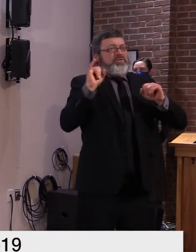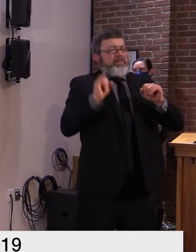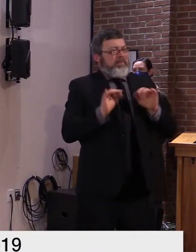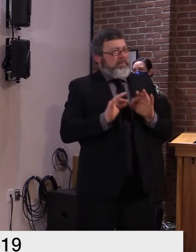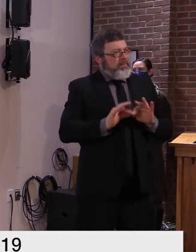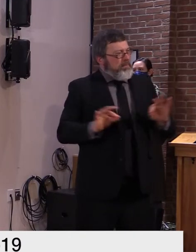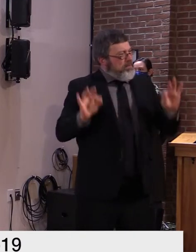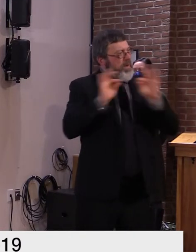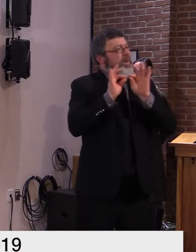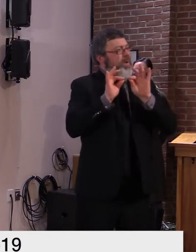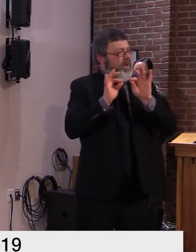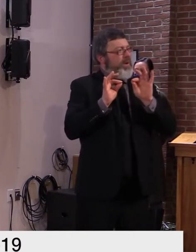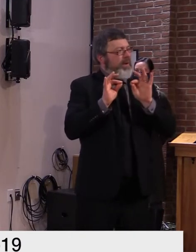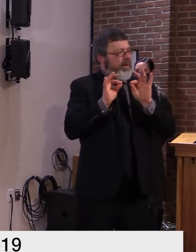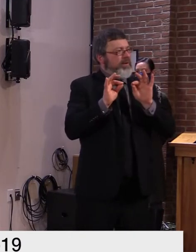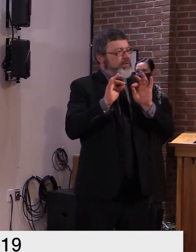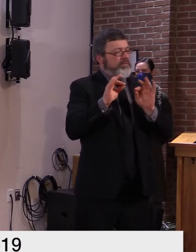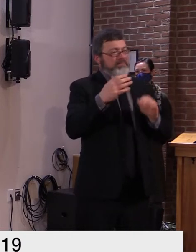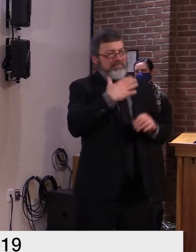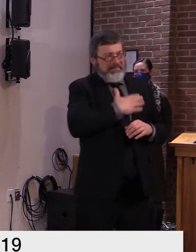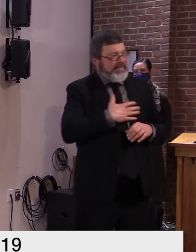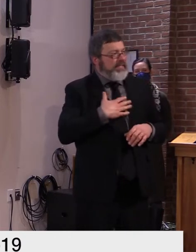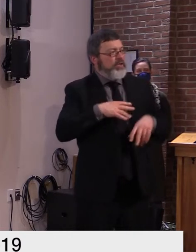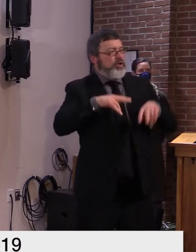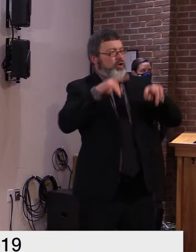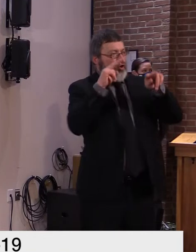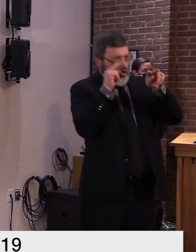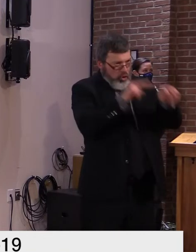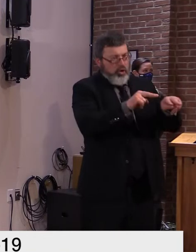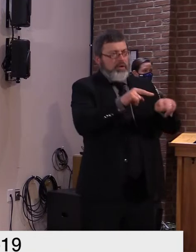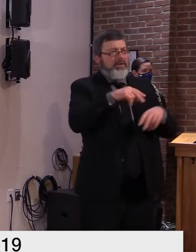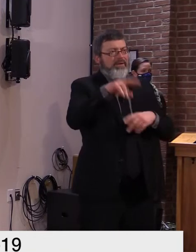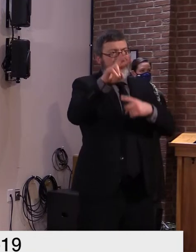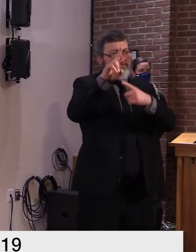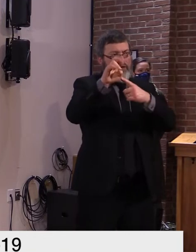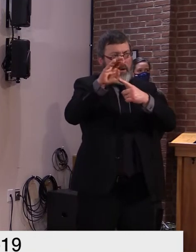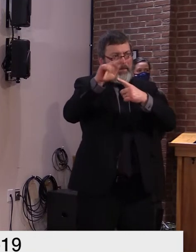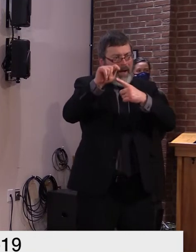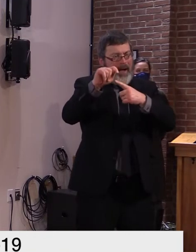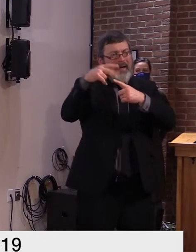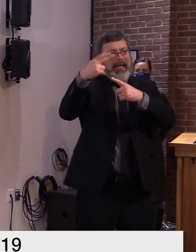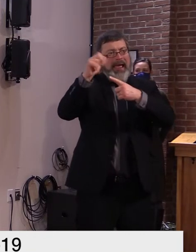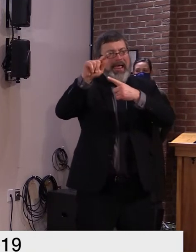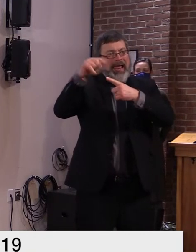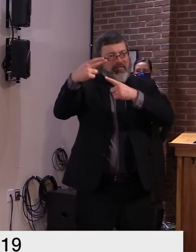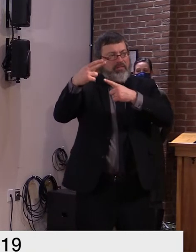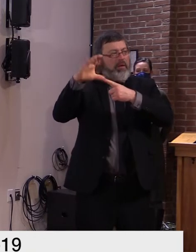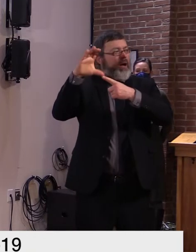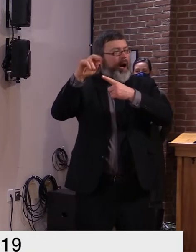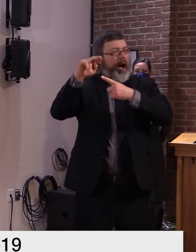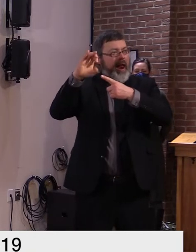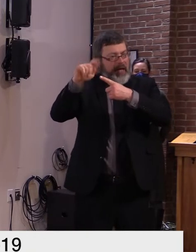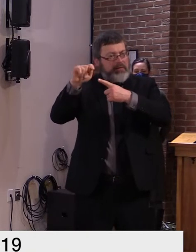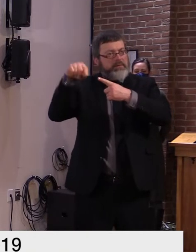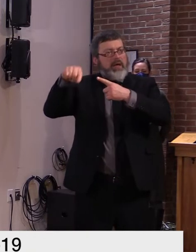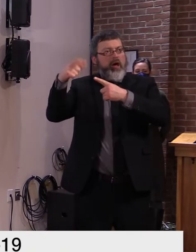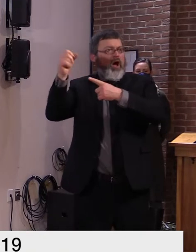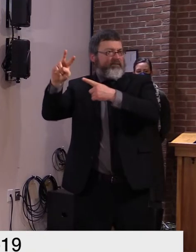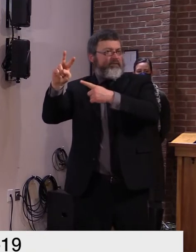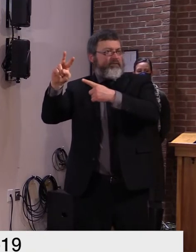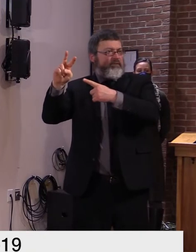offered by telephone and the number is 1-855-899-9600